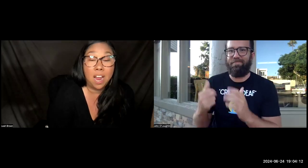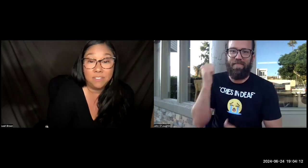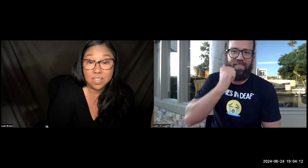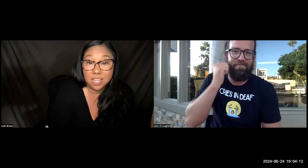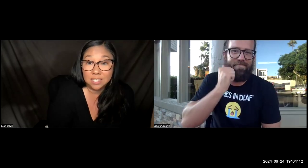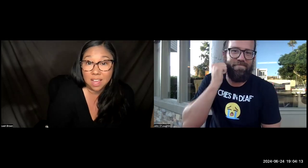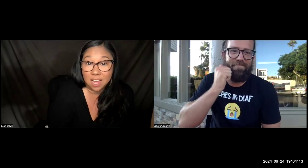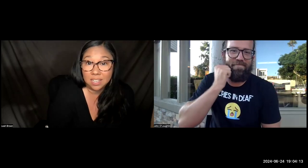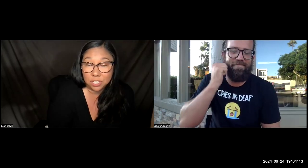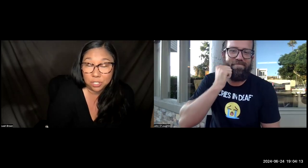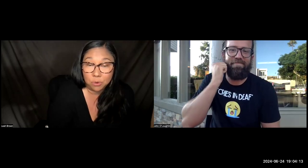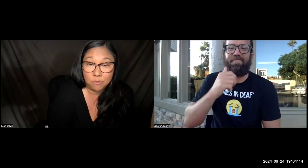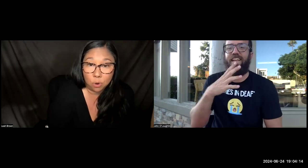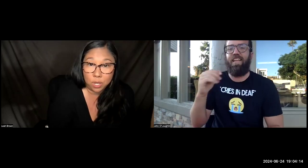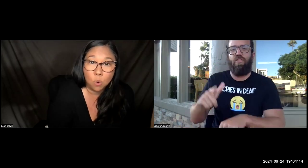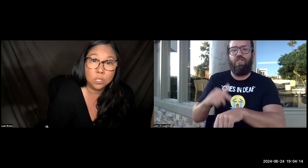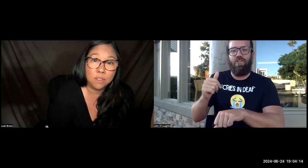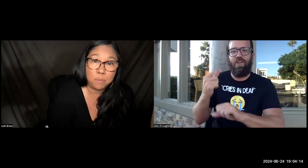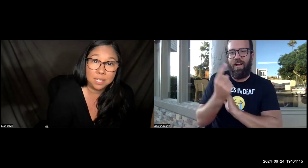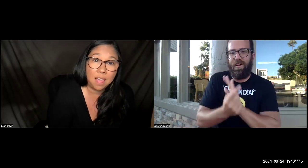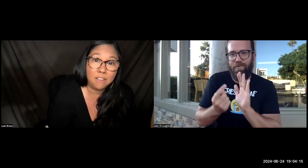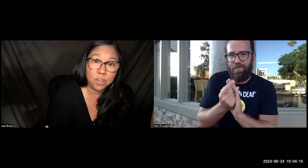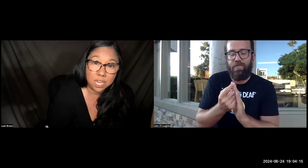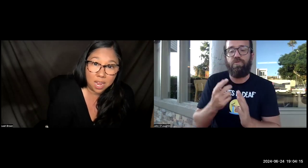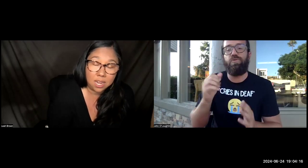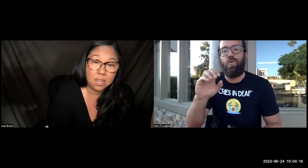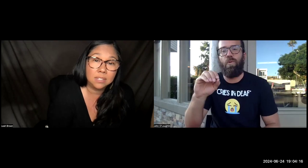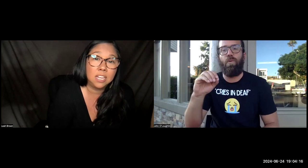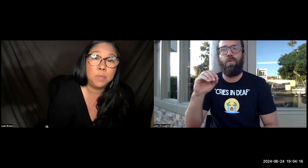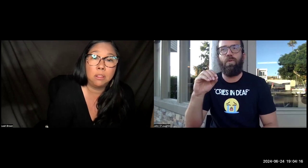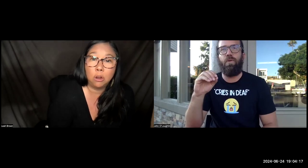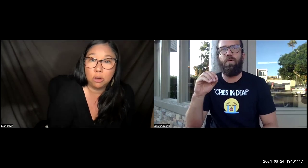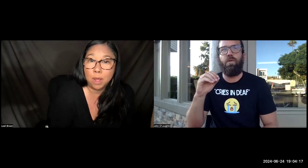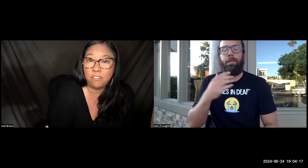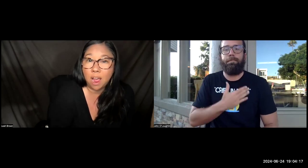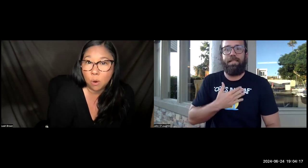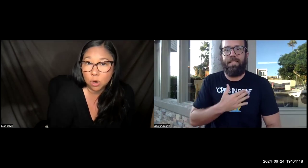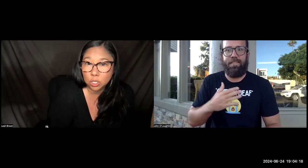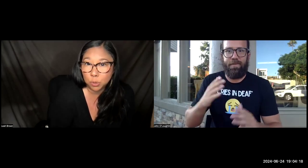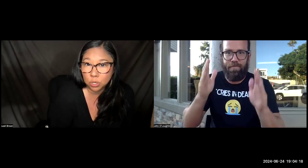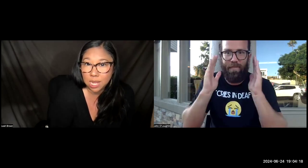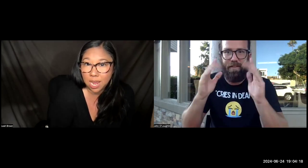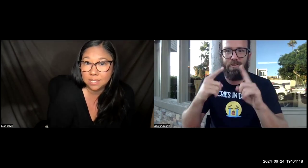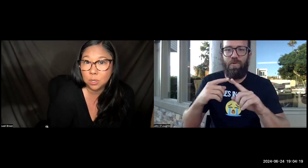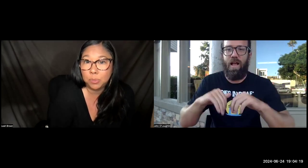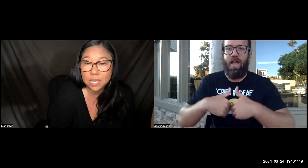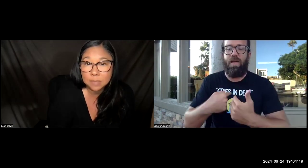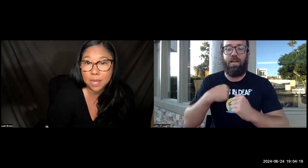I've condensed that into a four week course. So that means every day, it's going to be a longer amount of hours per day. So please pay